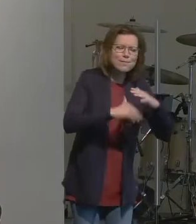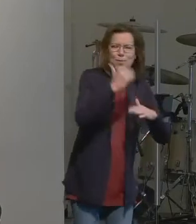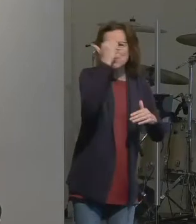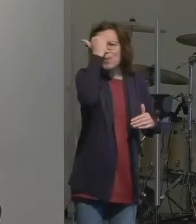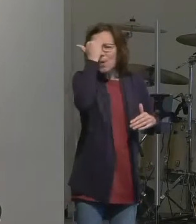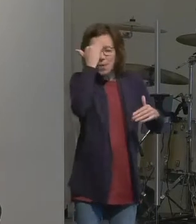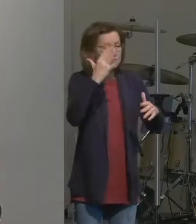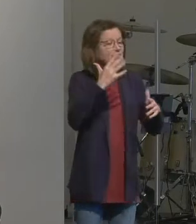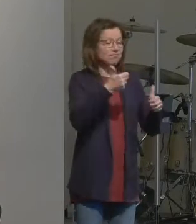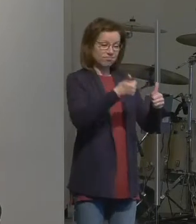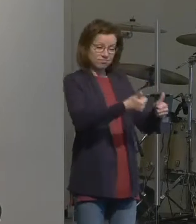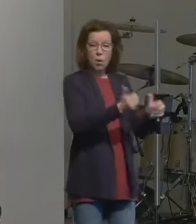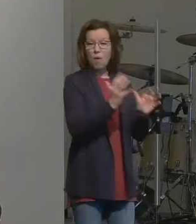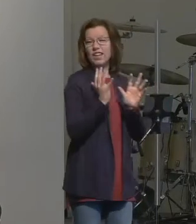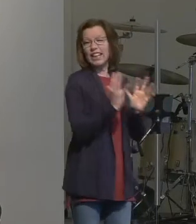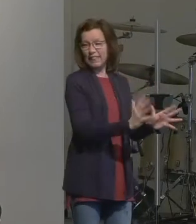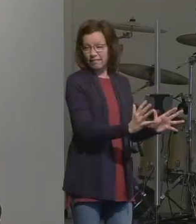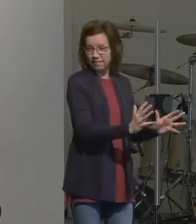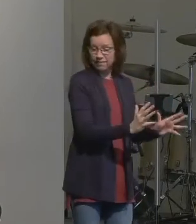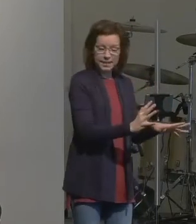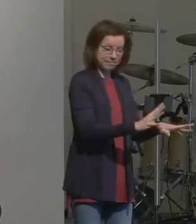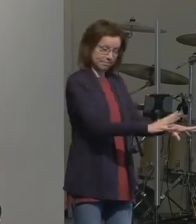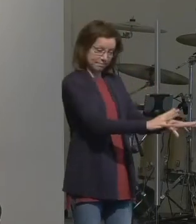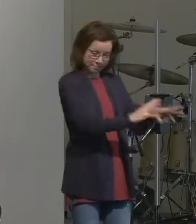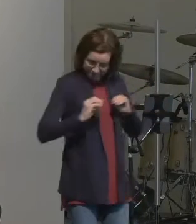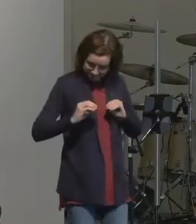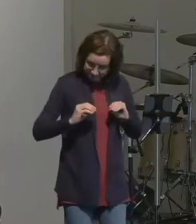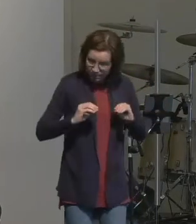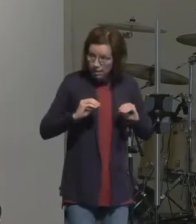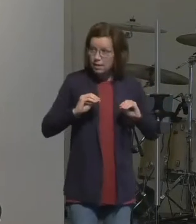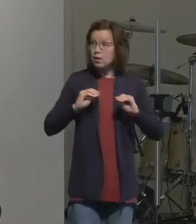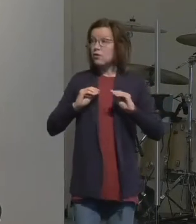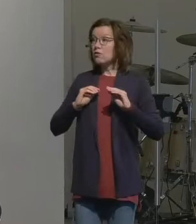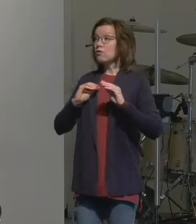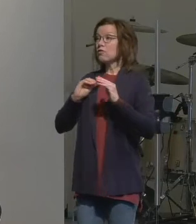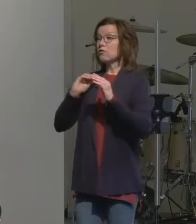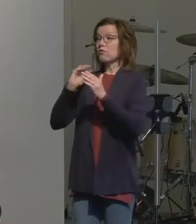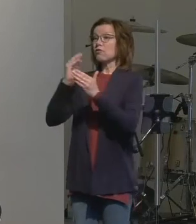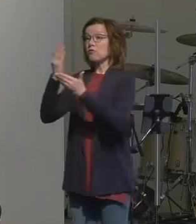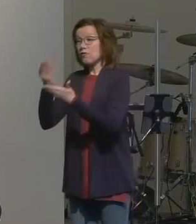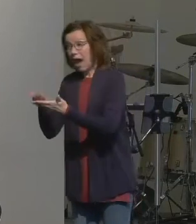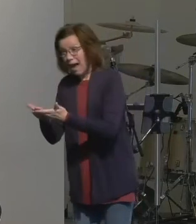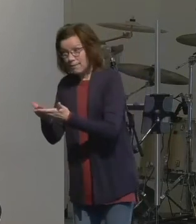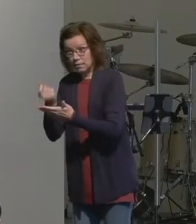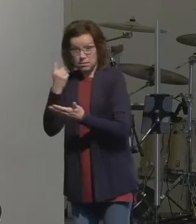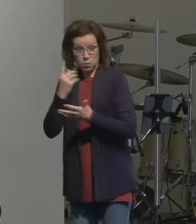do it you're still not even going to have any kind of comfort in the people around you because you're going to leave them too.